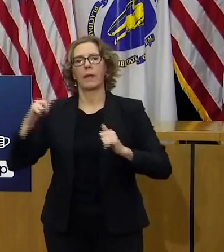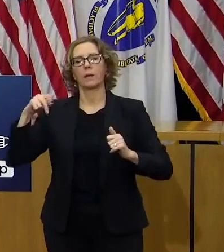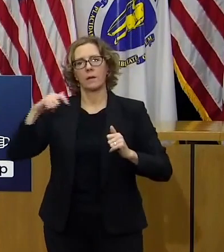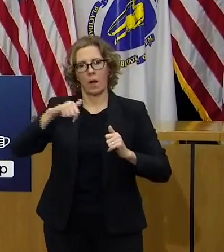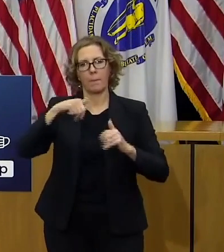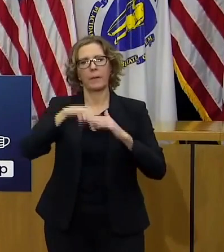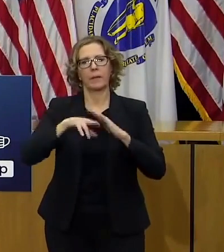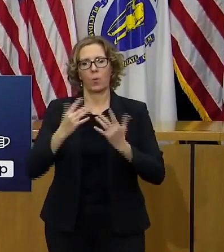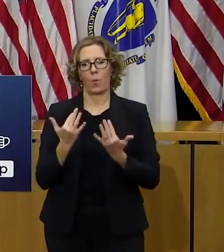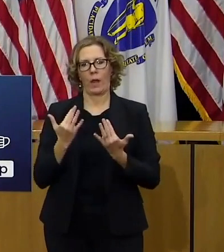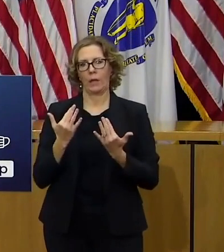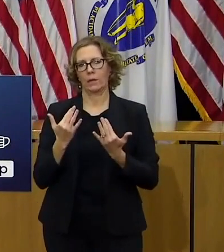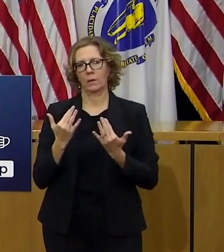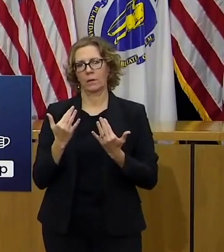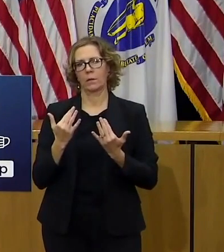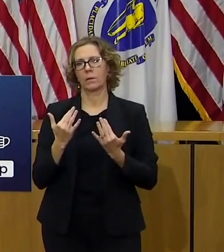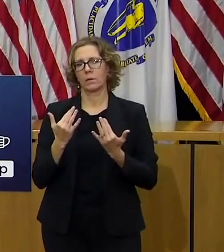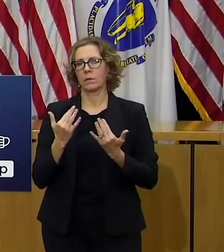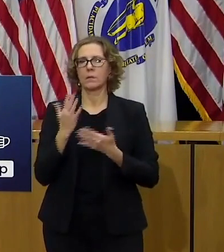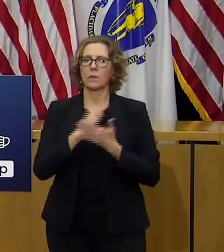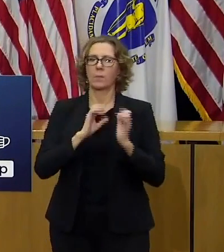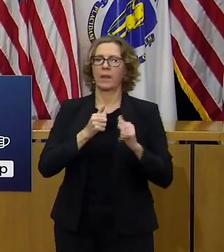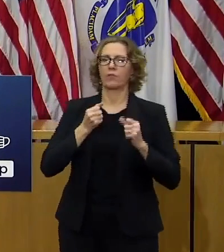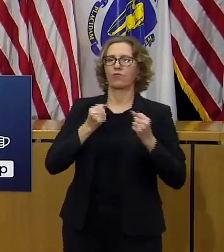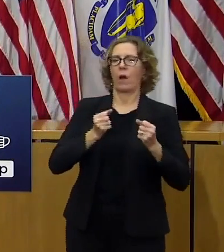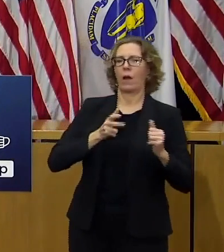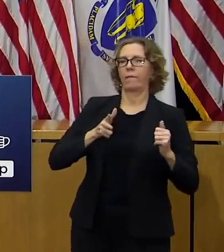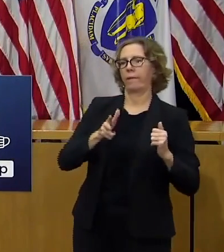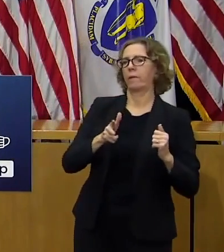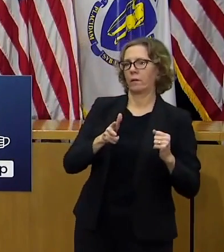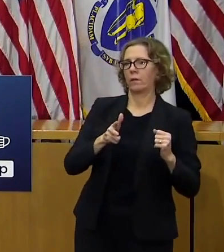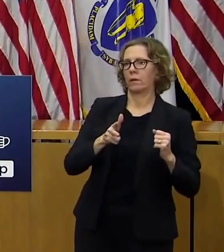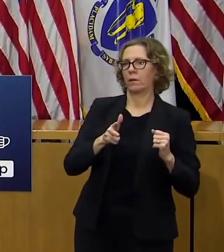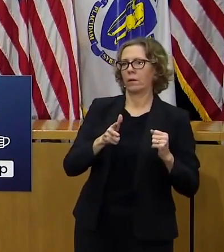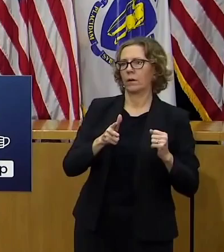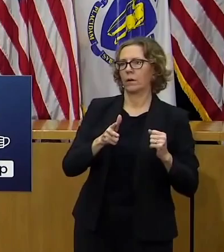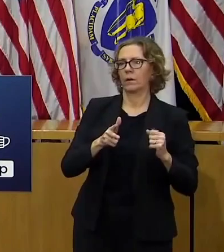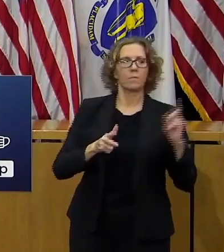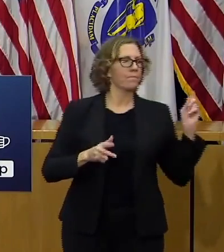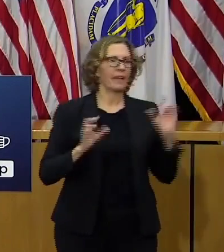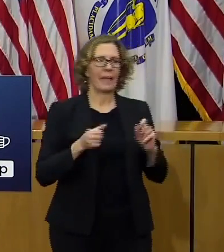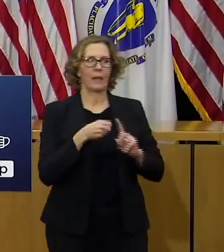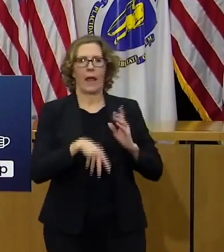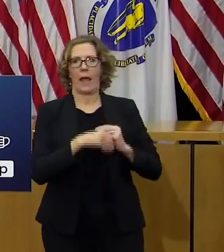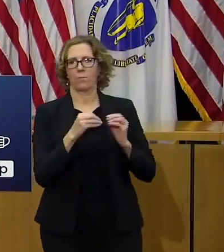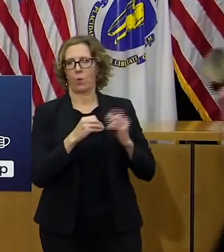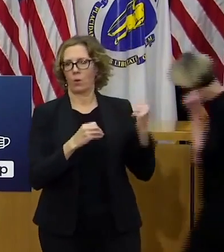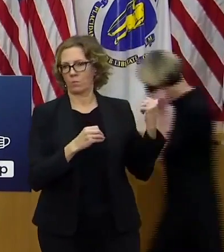by car yeah yeah you should speak to that one because